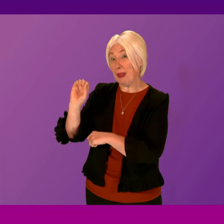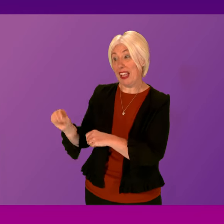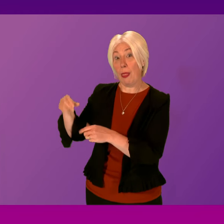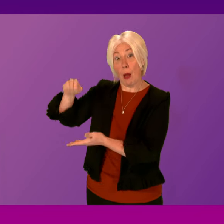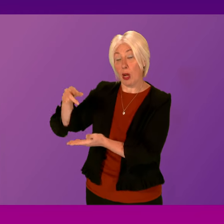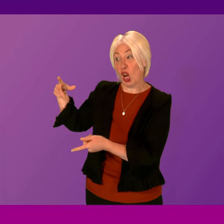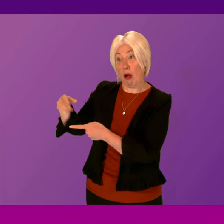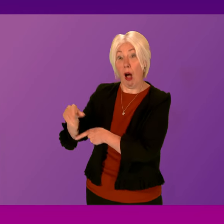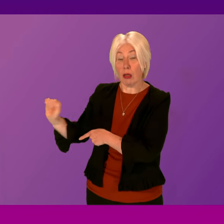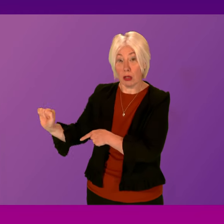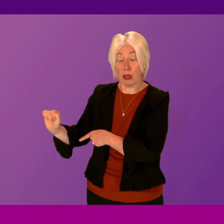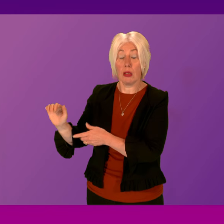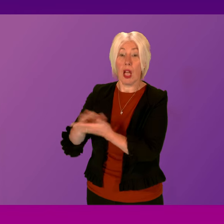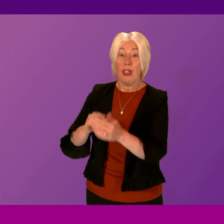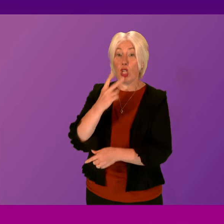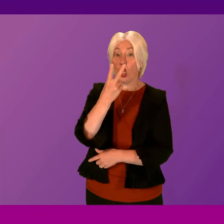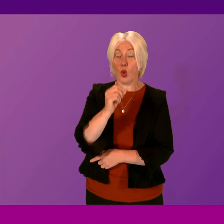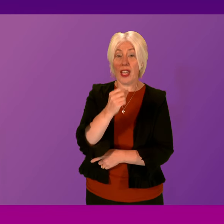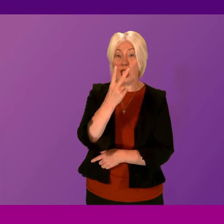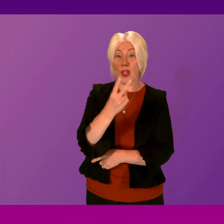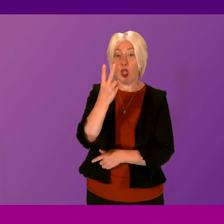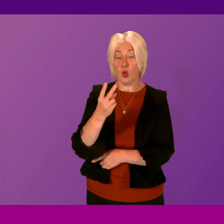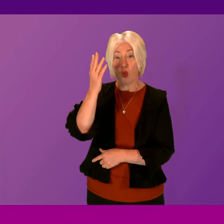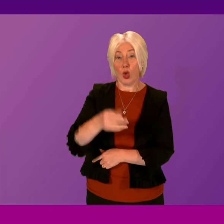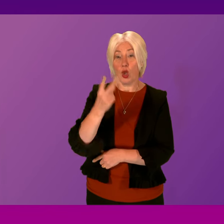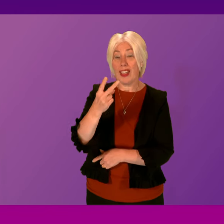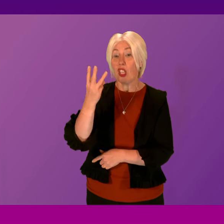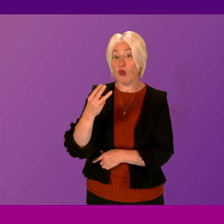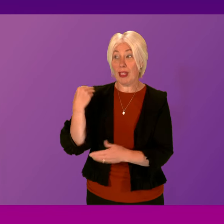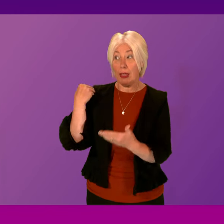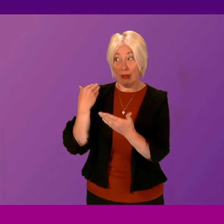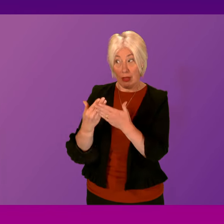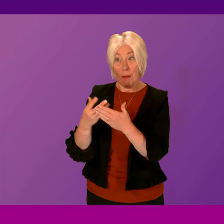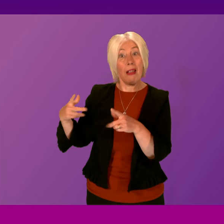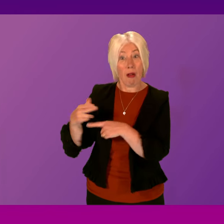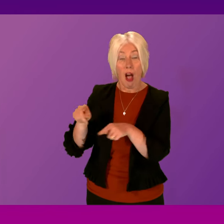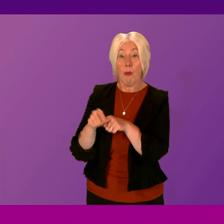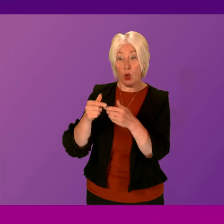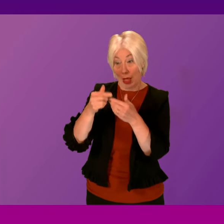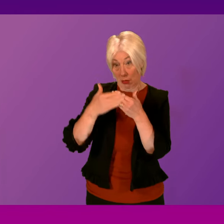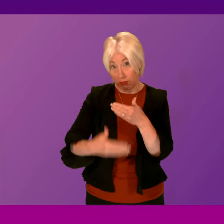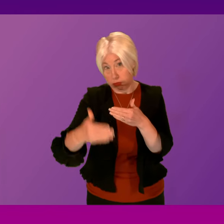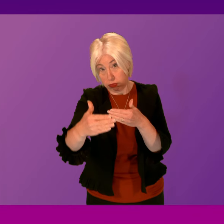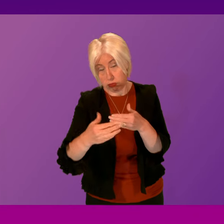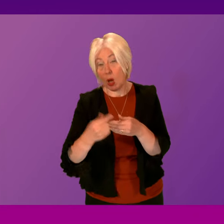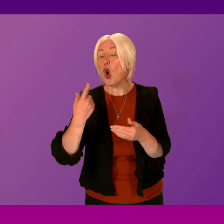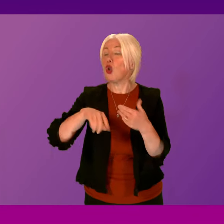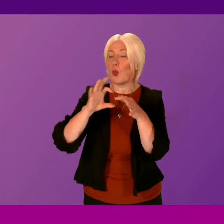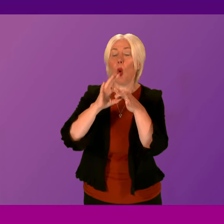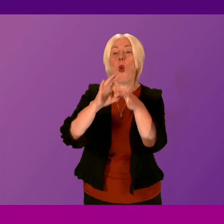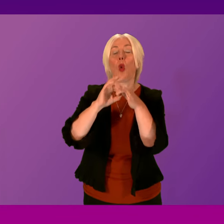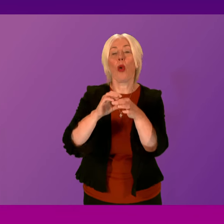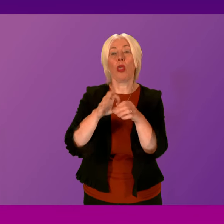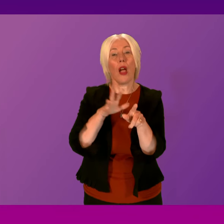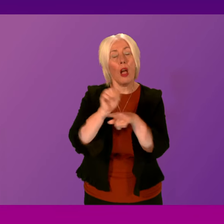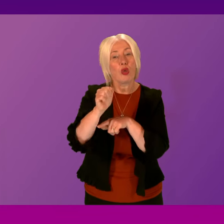in real terms between 2022-23 in the coming year as well. So we'll continue to work with our arts and our